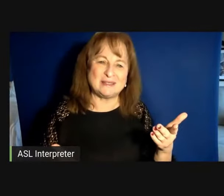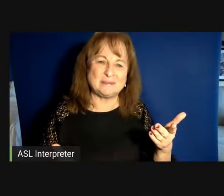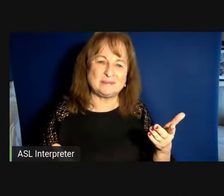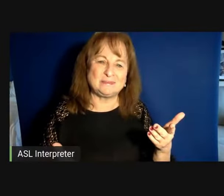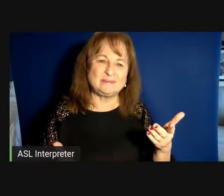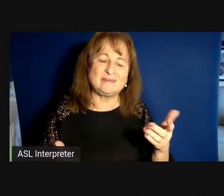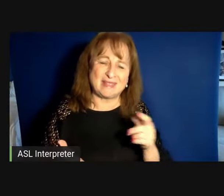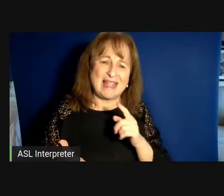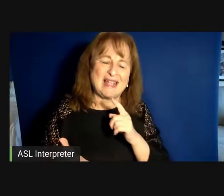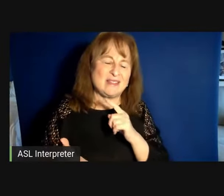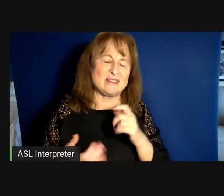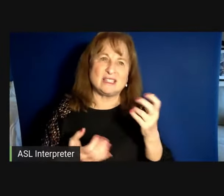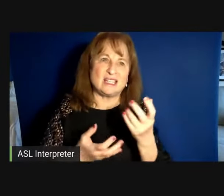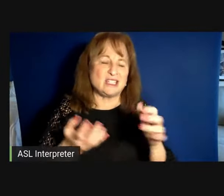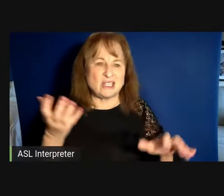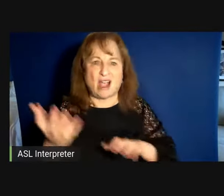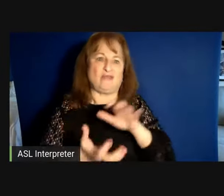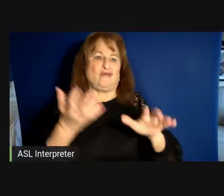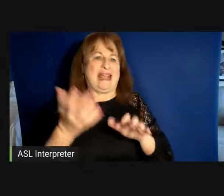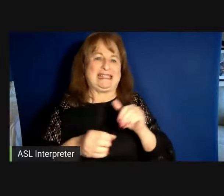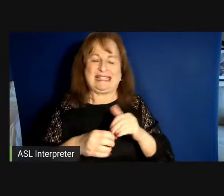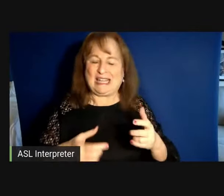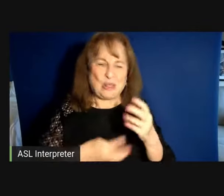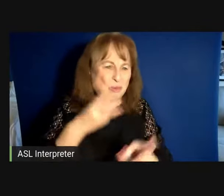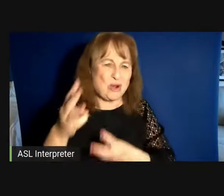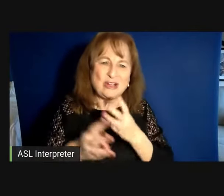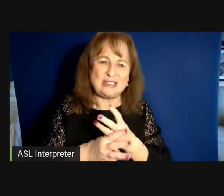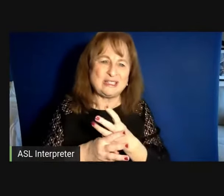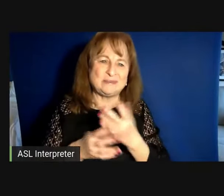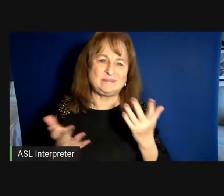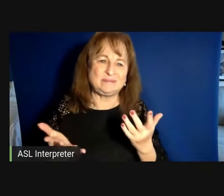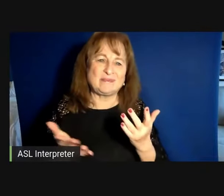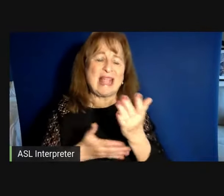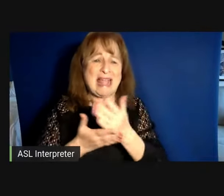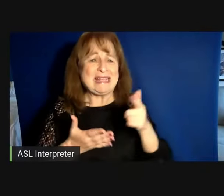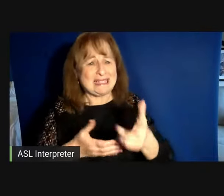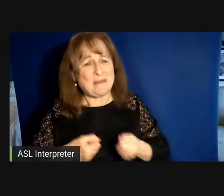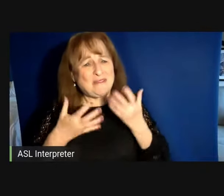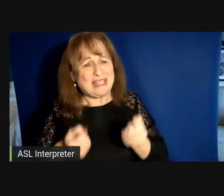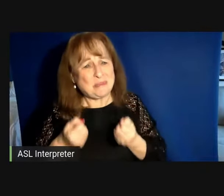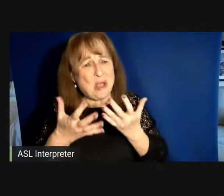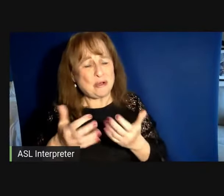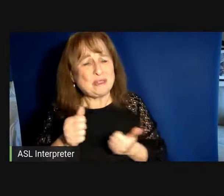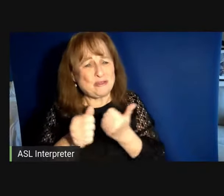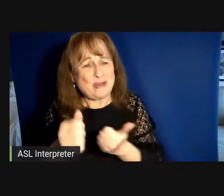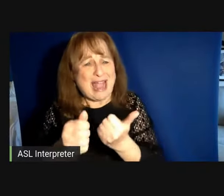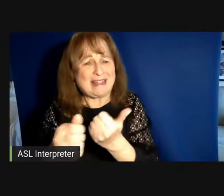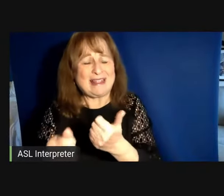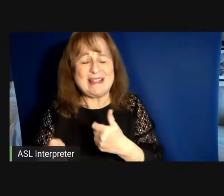and there is such unrest in the world and some of these poems track that unlearning